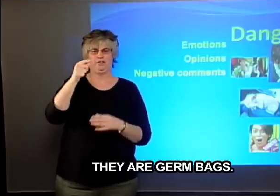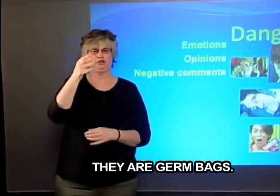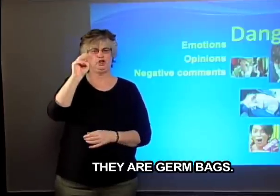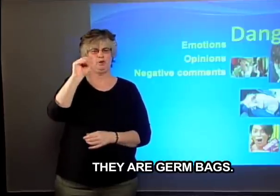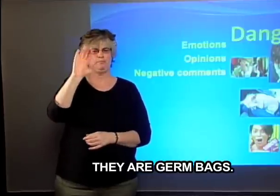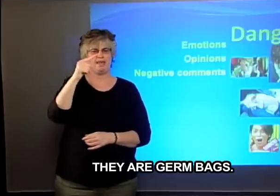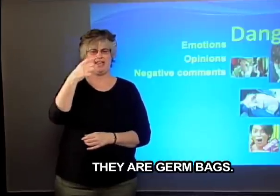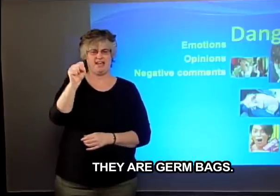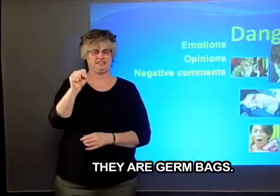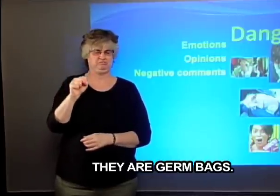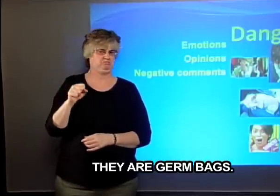germ bags.